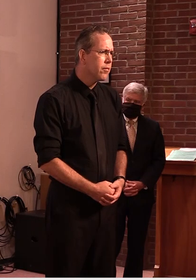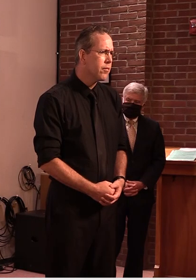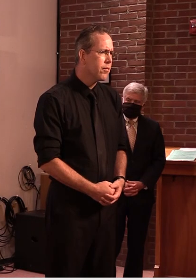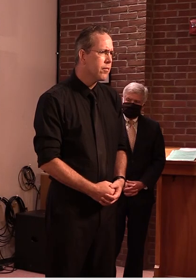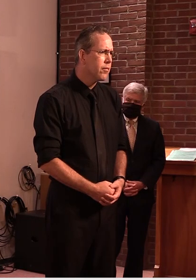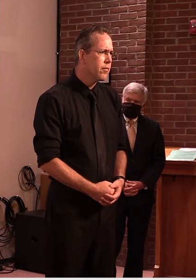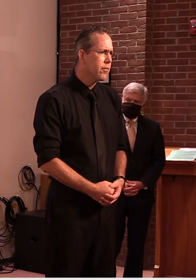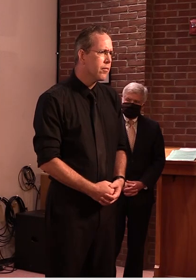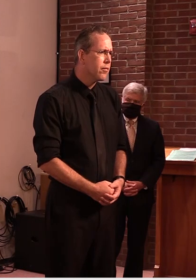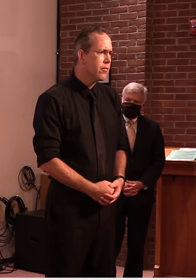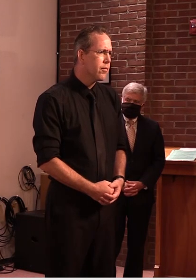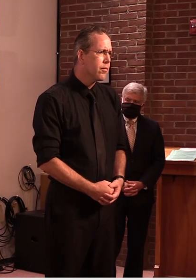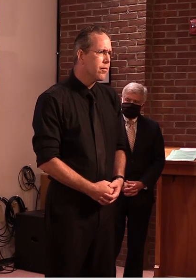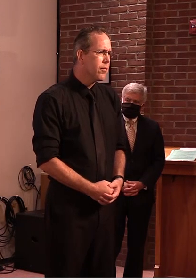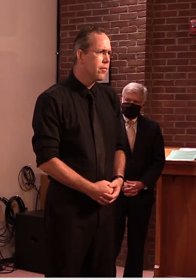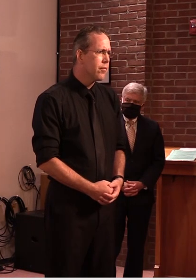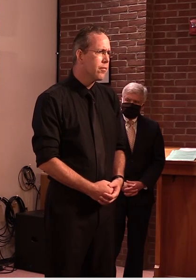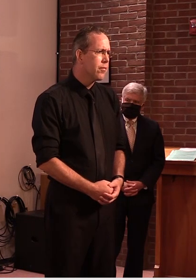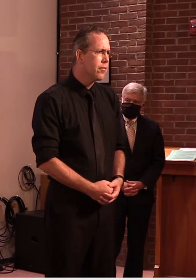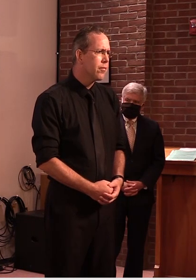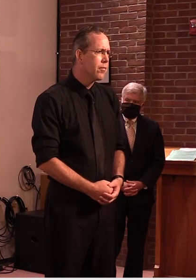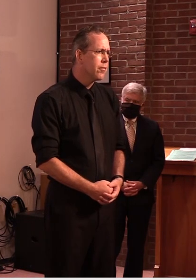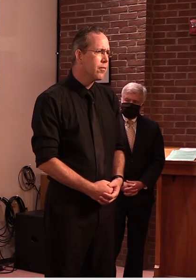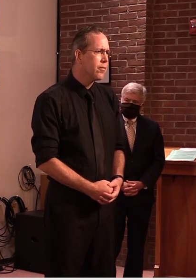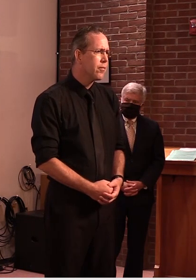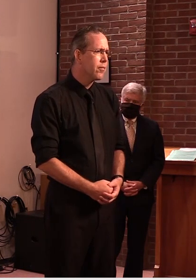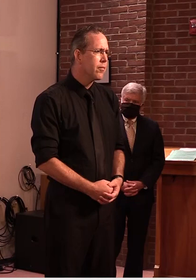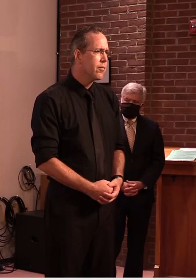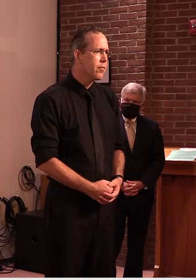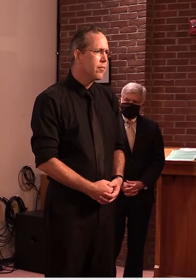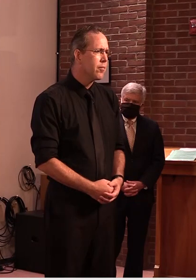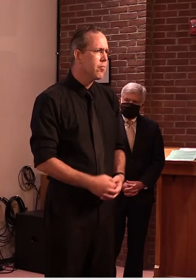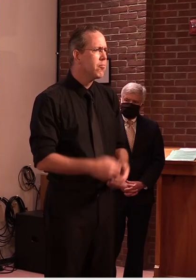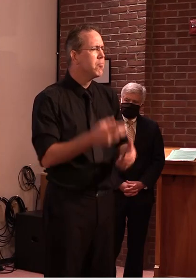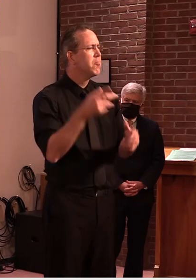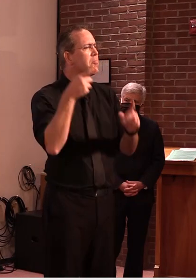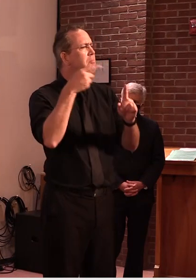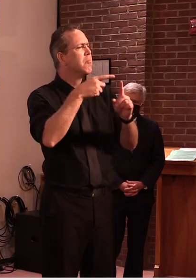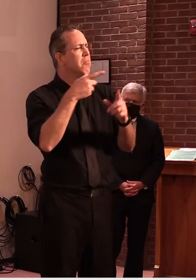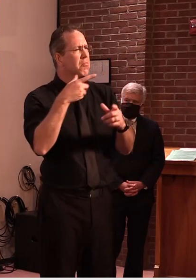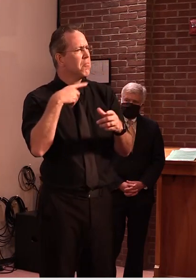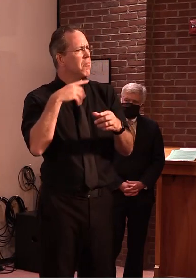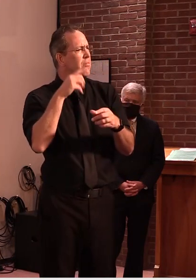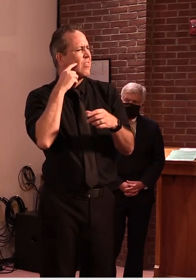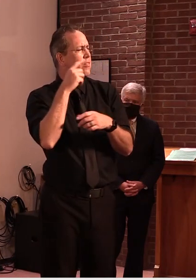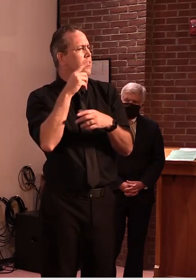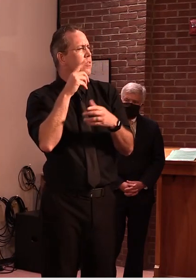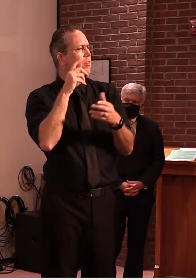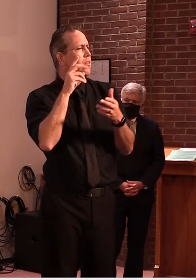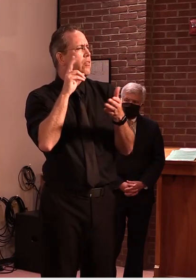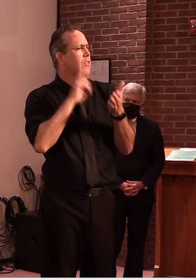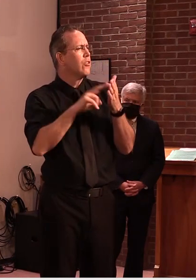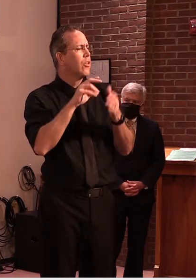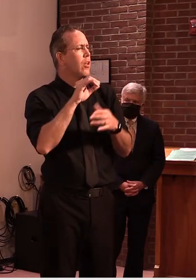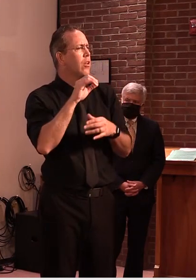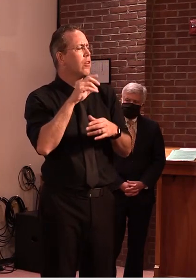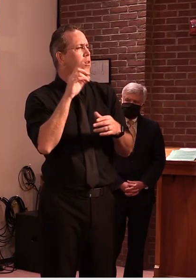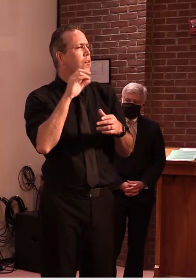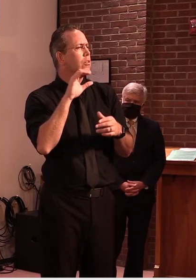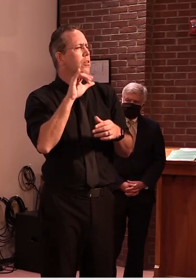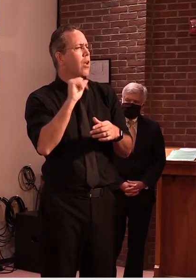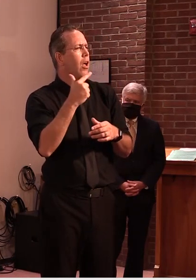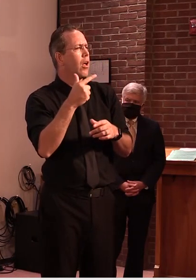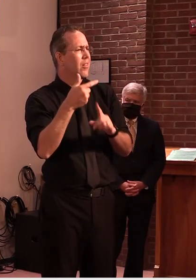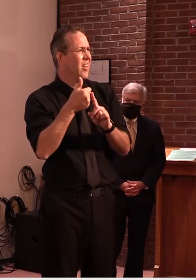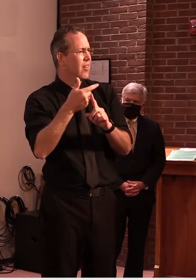buildings but not state workers well again I think it's important to note that we've continued with our essential workers